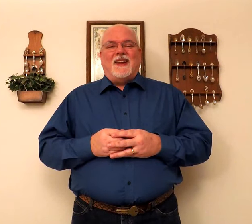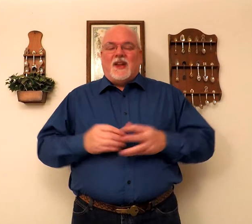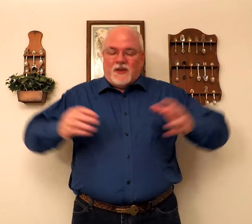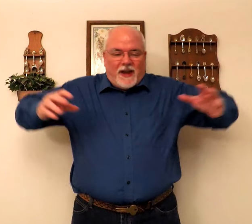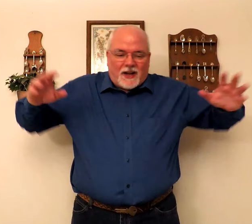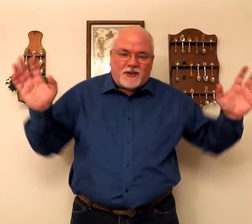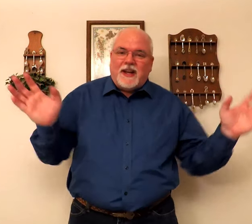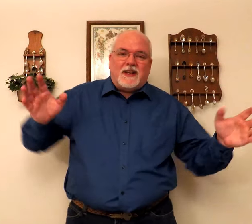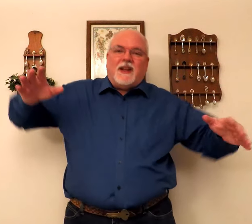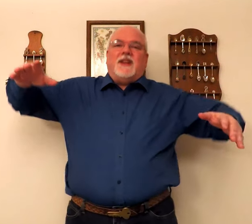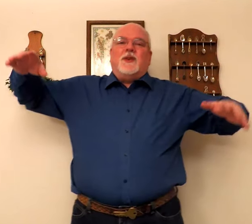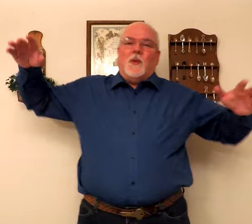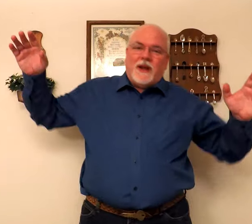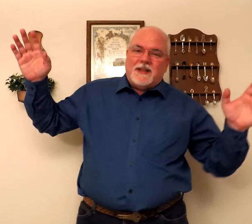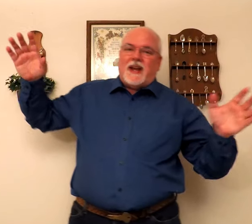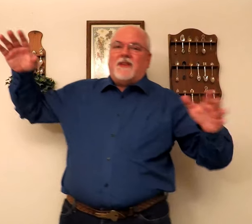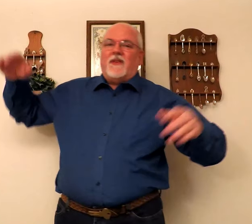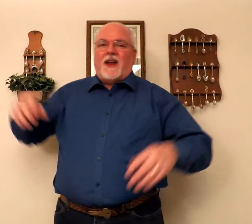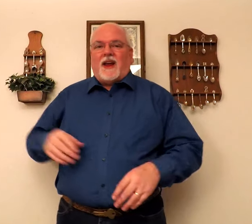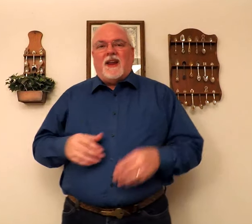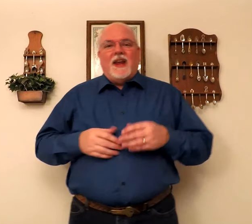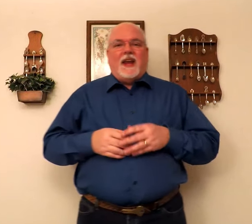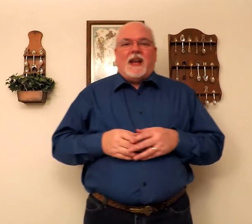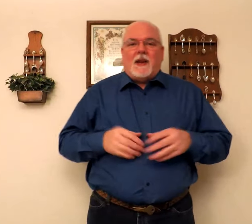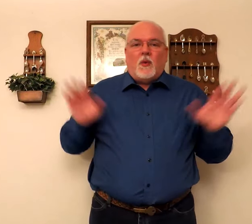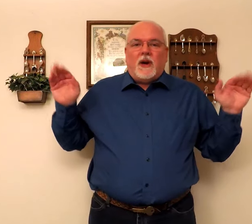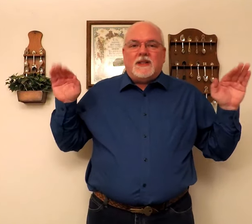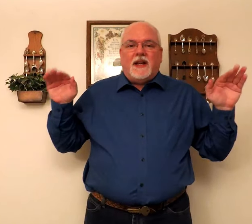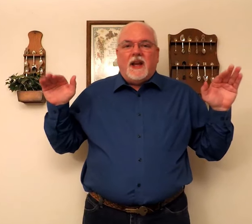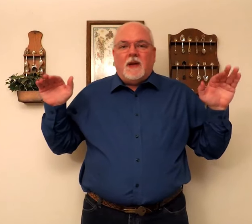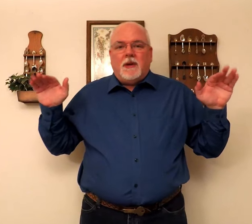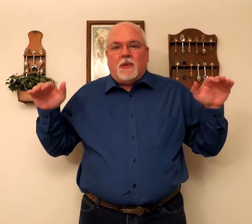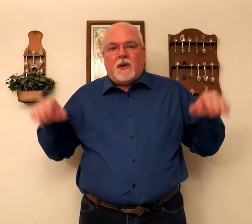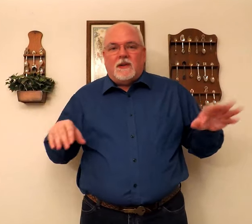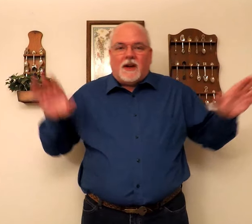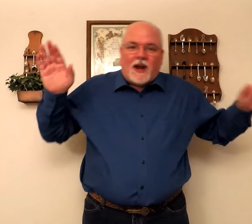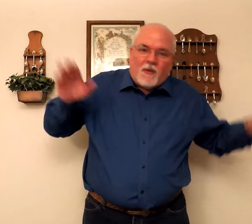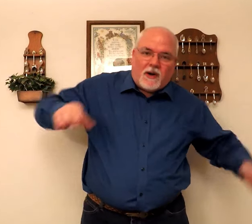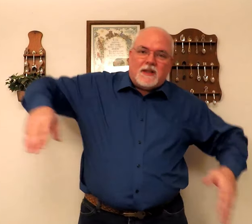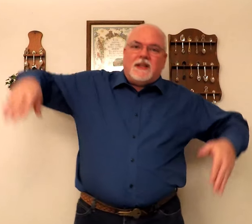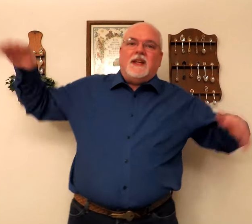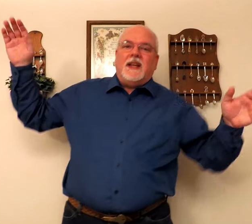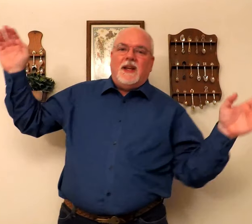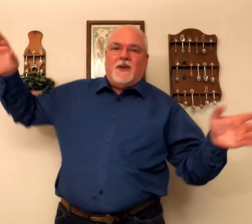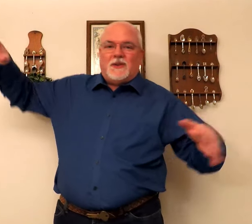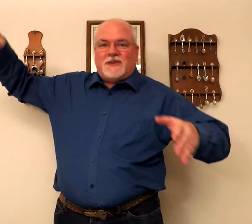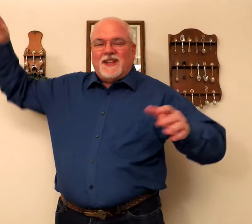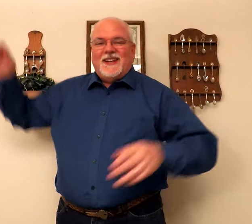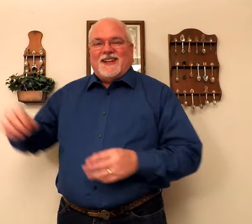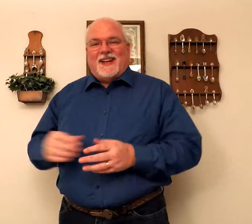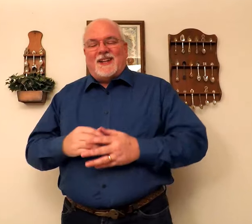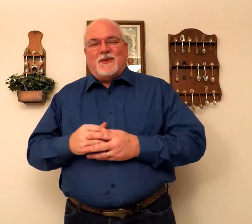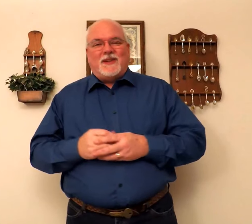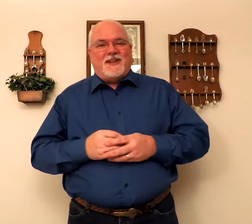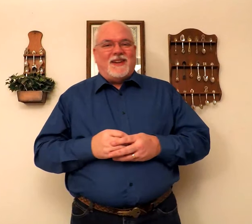You actually get to get your wings out and fly. And I don't want to see any hummingbirds. I want to see eagles. That's what